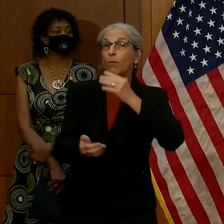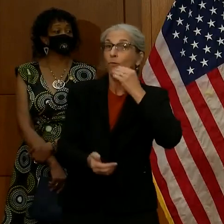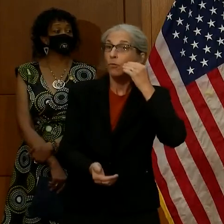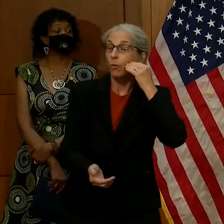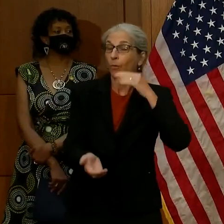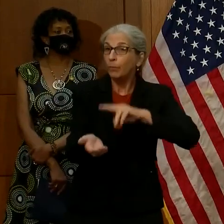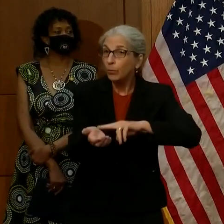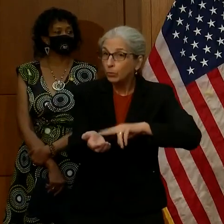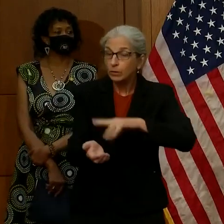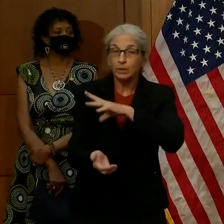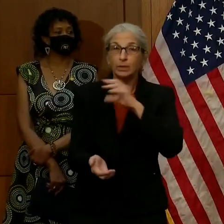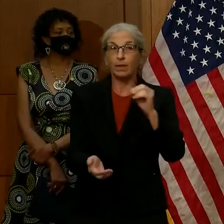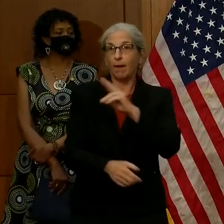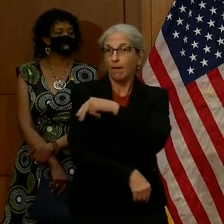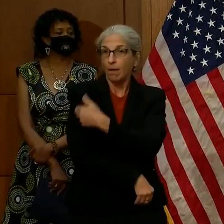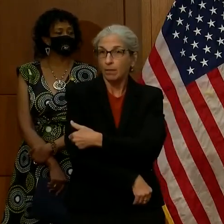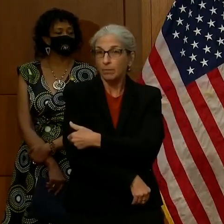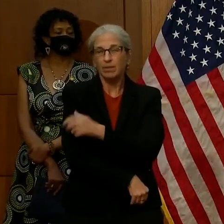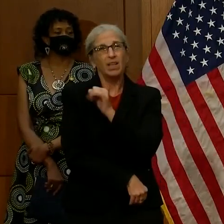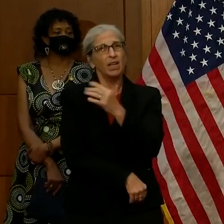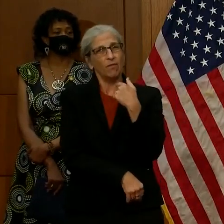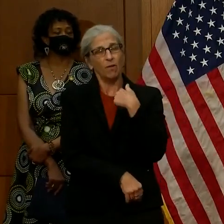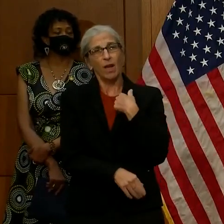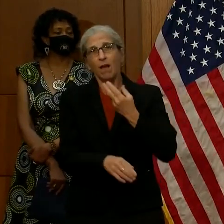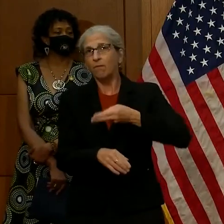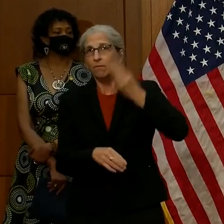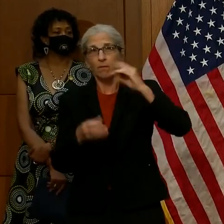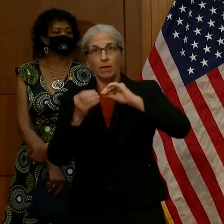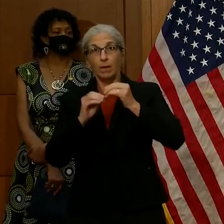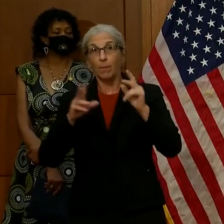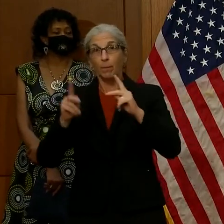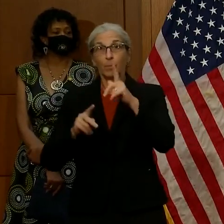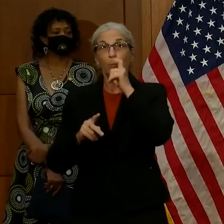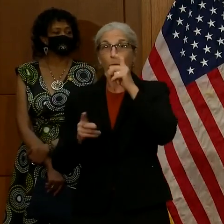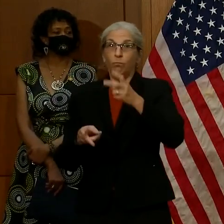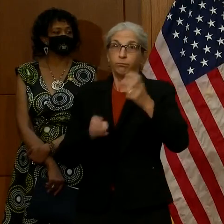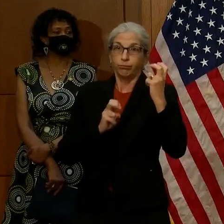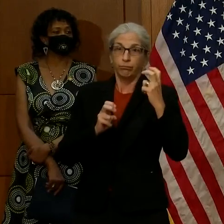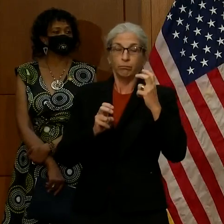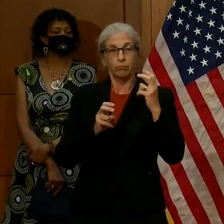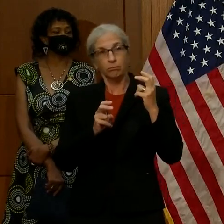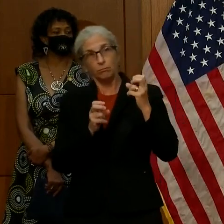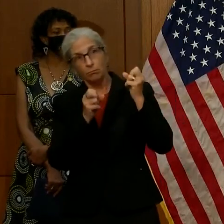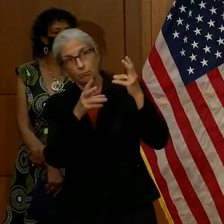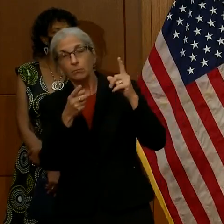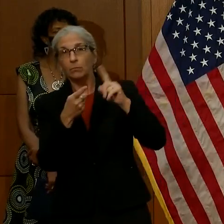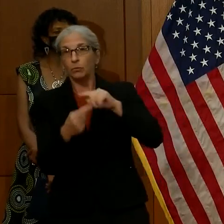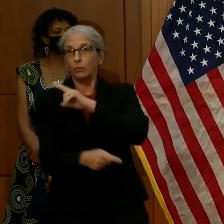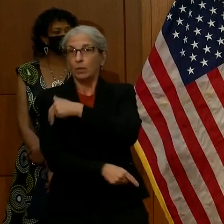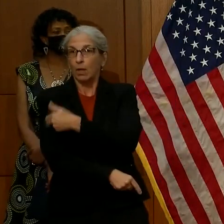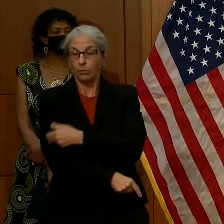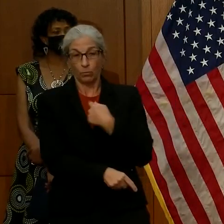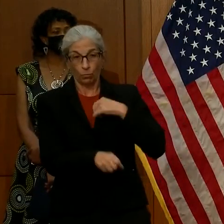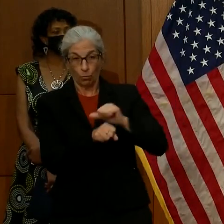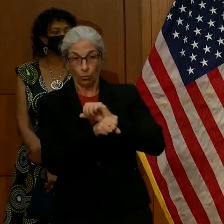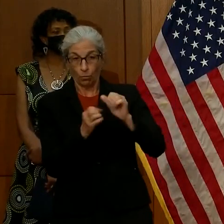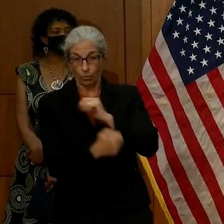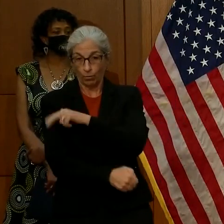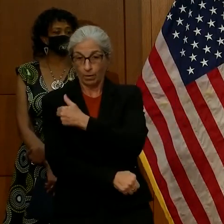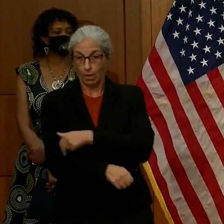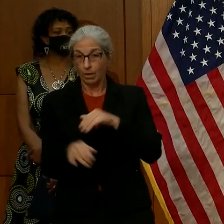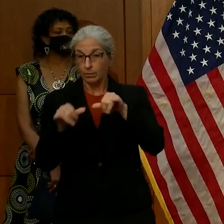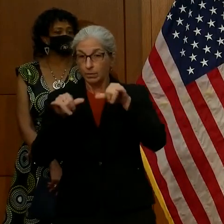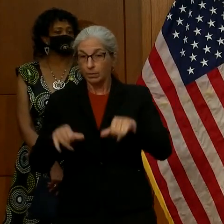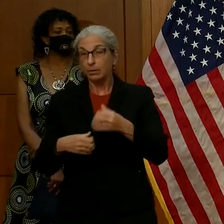fall if we get larger numbers of individuals that need to be hospitalized. We're working with our hospital systems, making sure that they